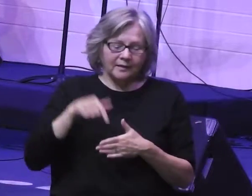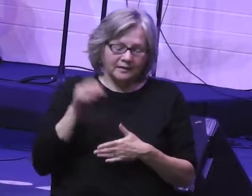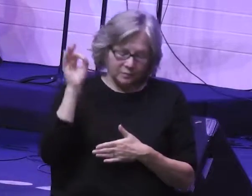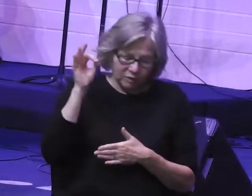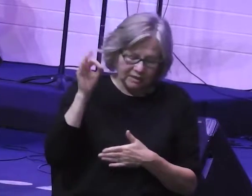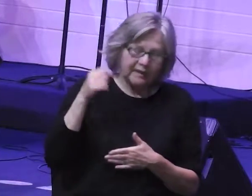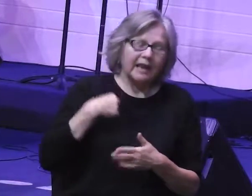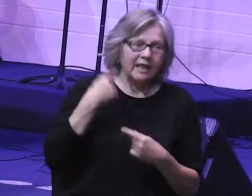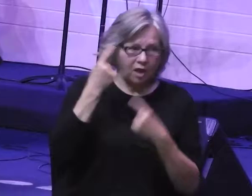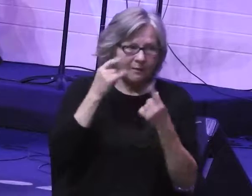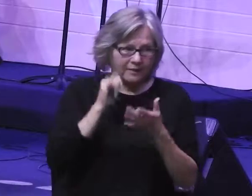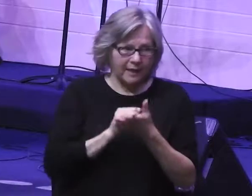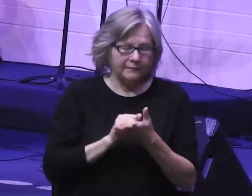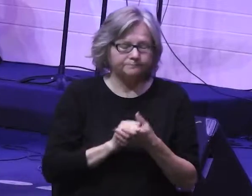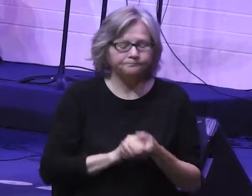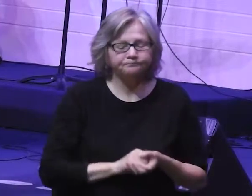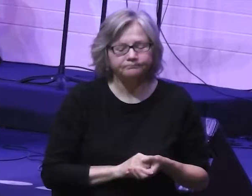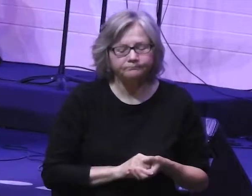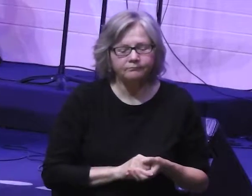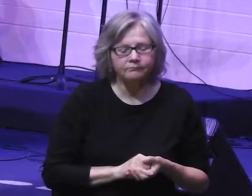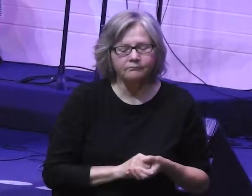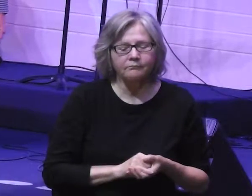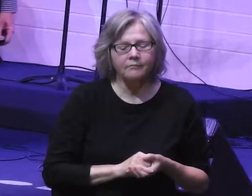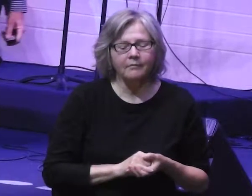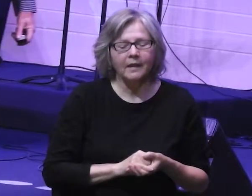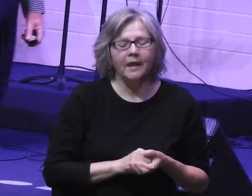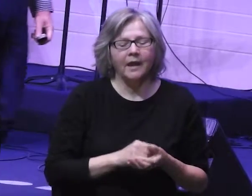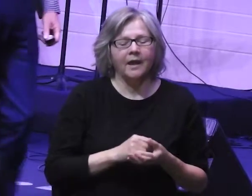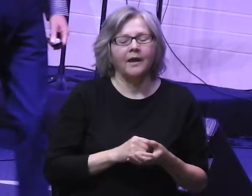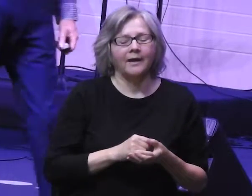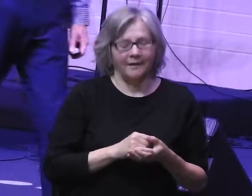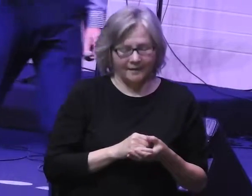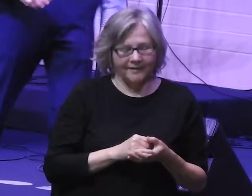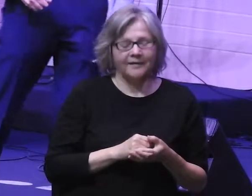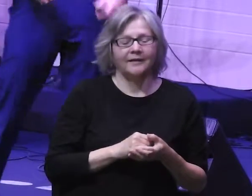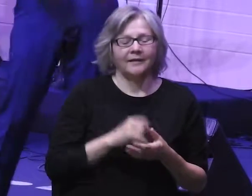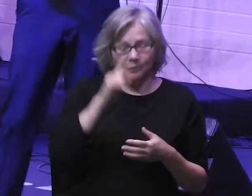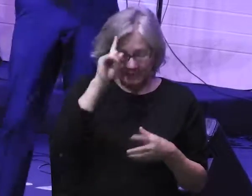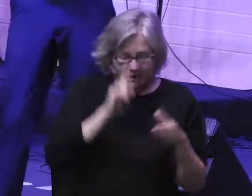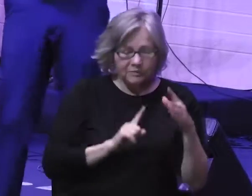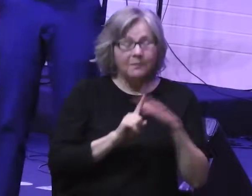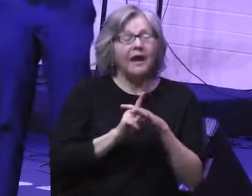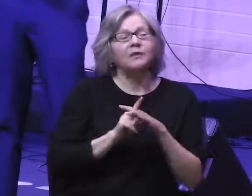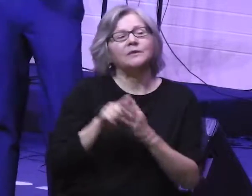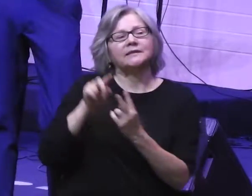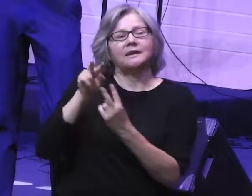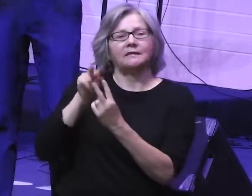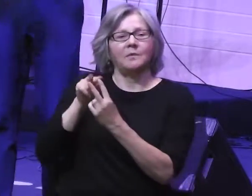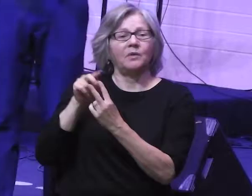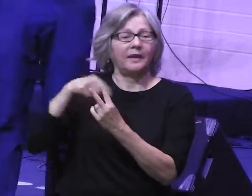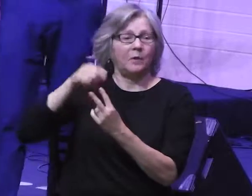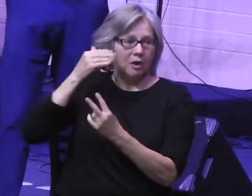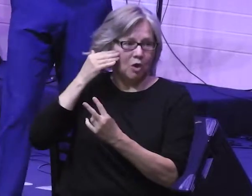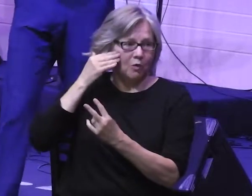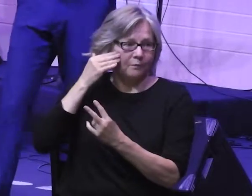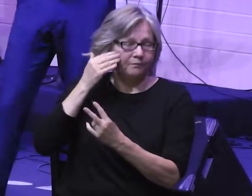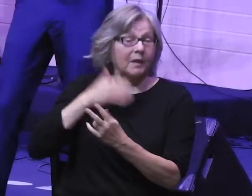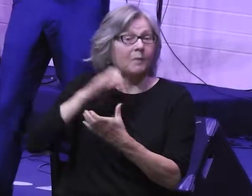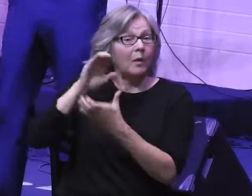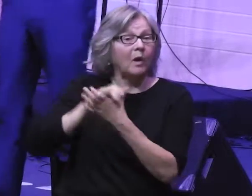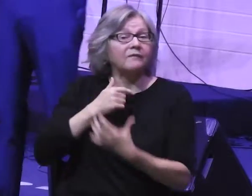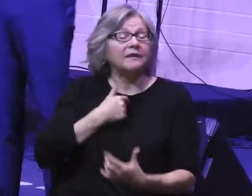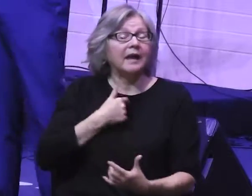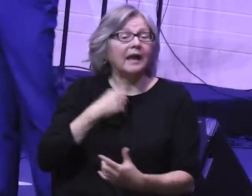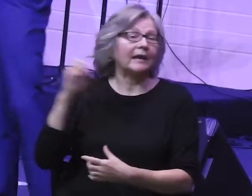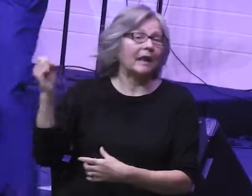this message, a couple that we know immediately came to mind. Linda and I just got